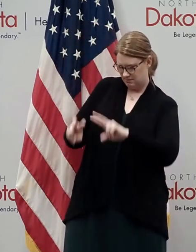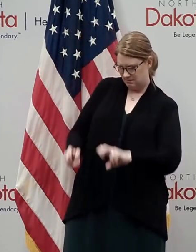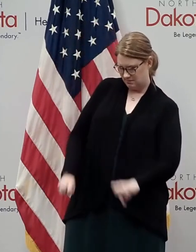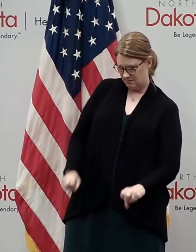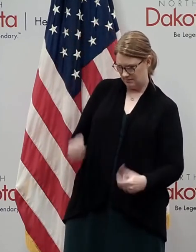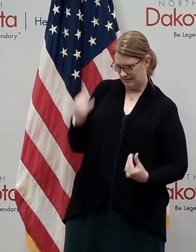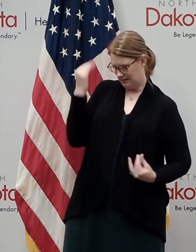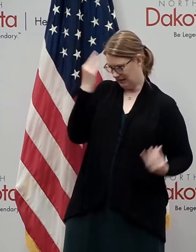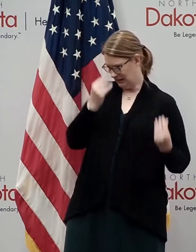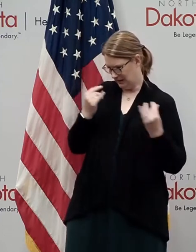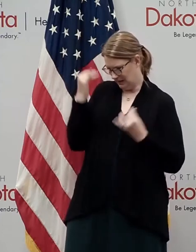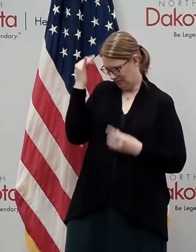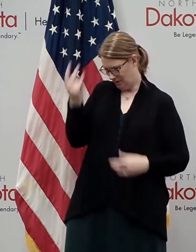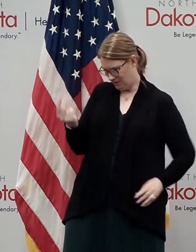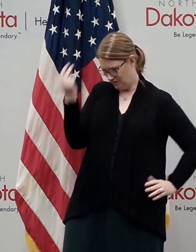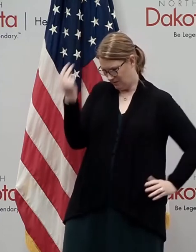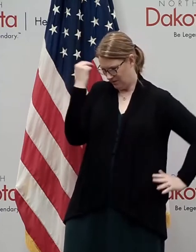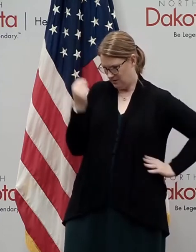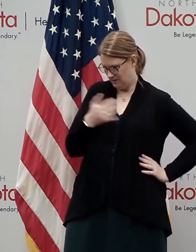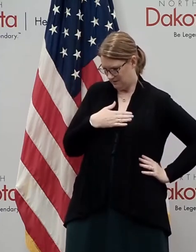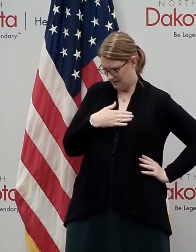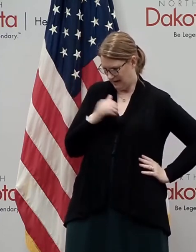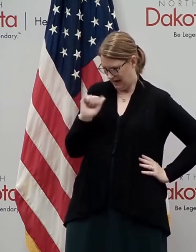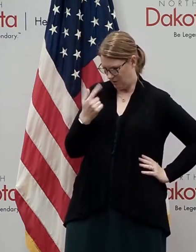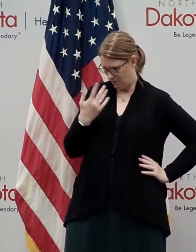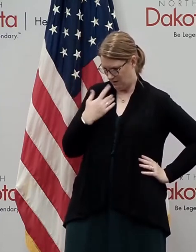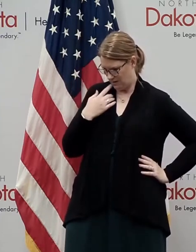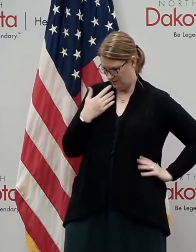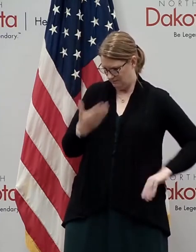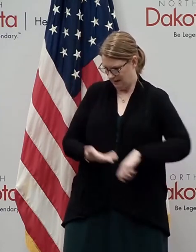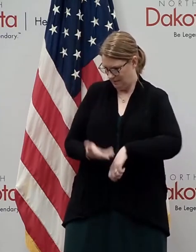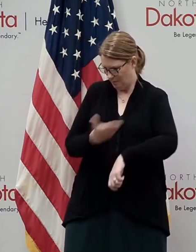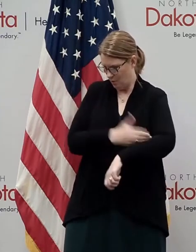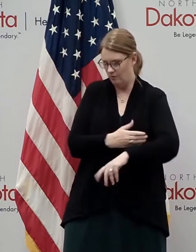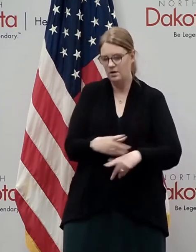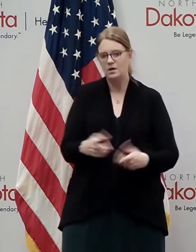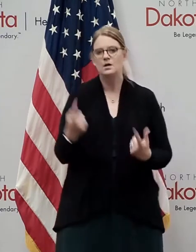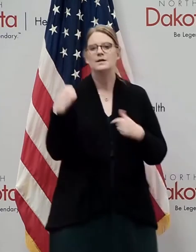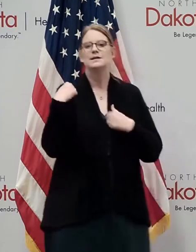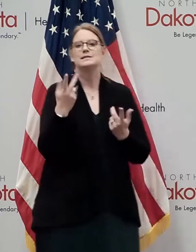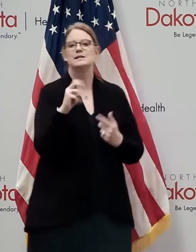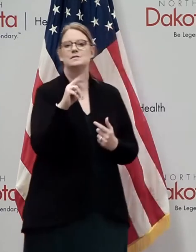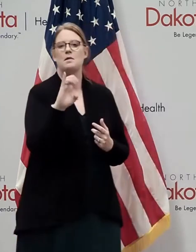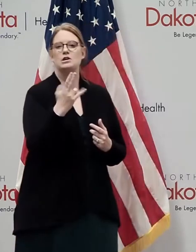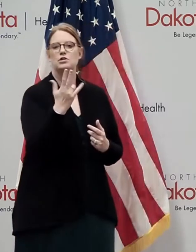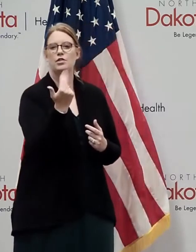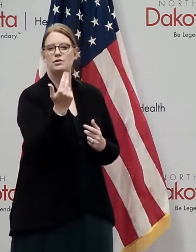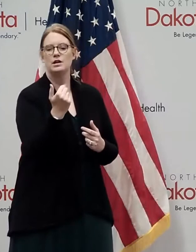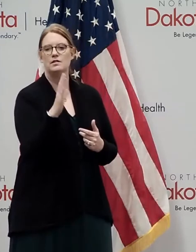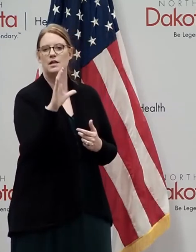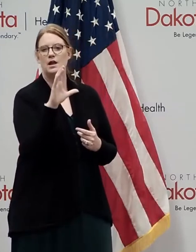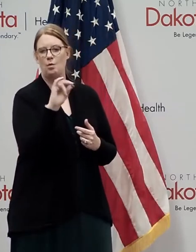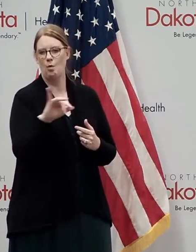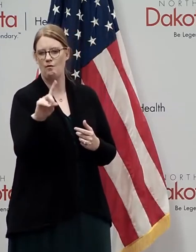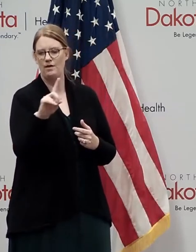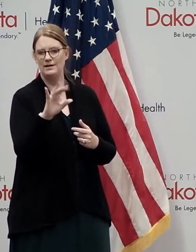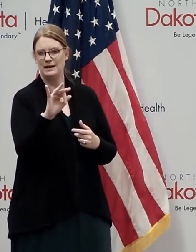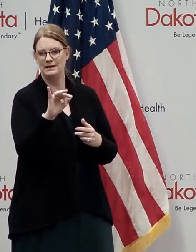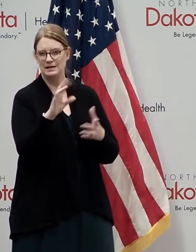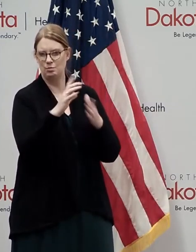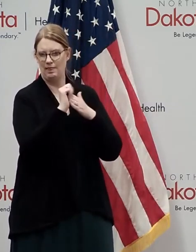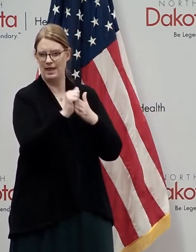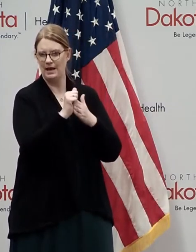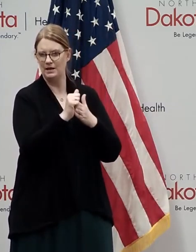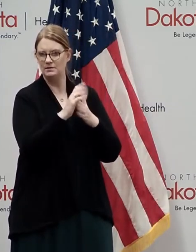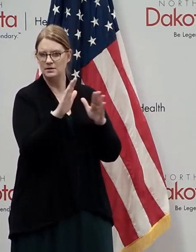we can do to serve serve all of our students. Since March 13th, when we first issued the COVID-19 related guidance